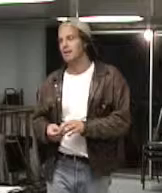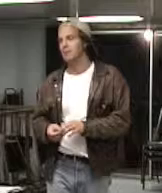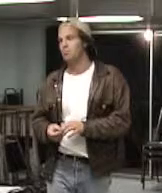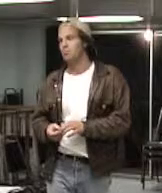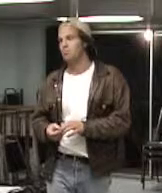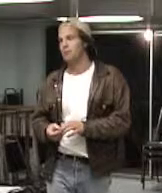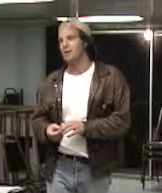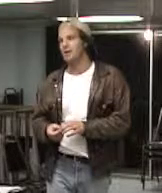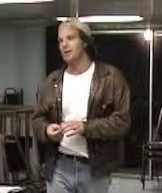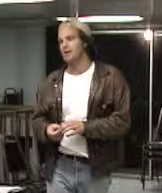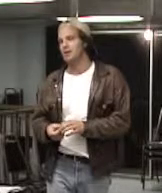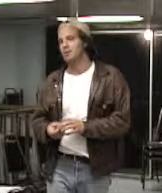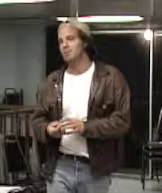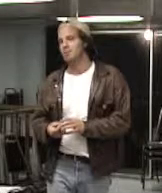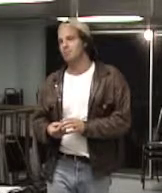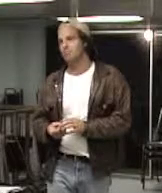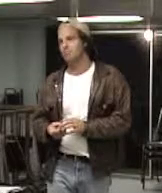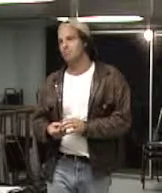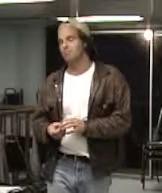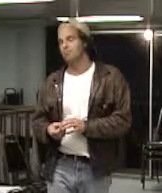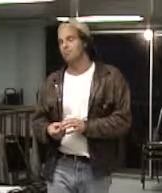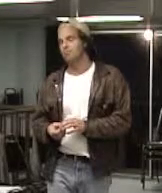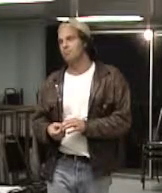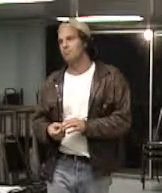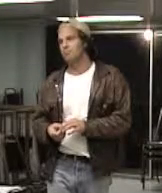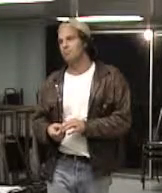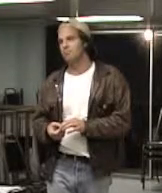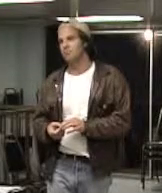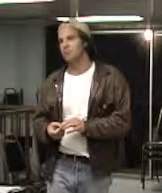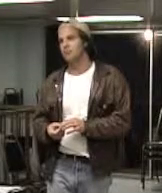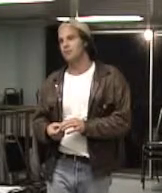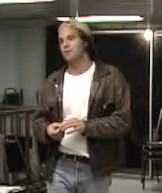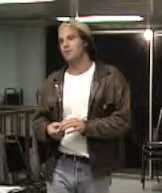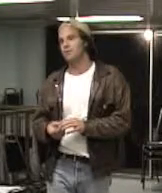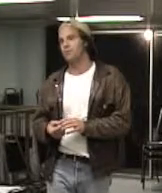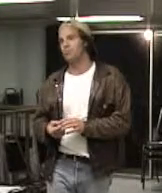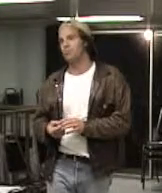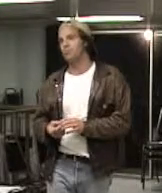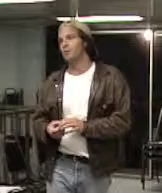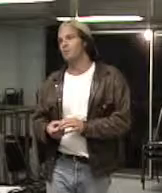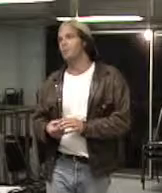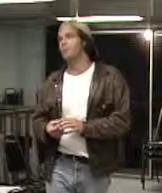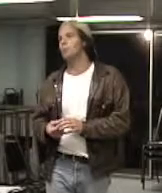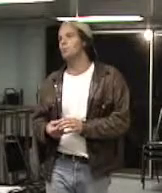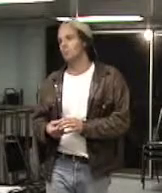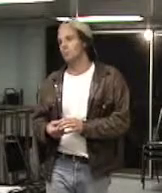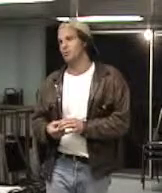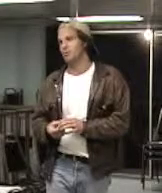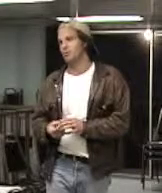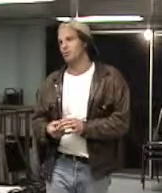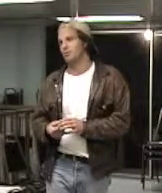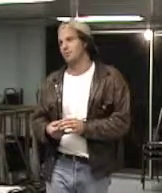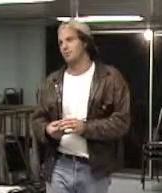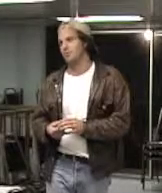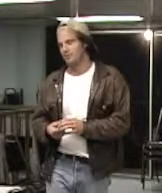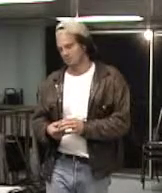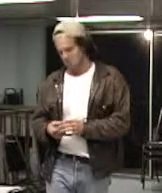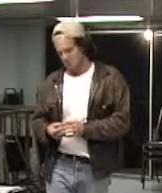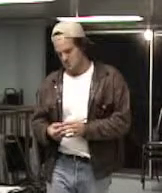It'll give you peace of mind. I wish I was just stealing purses. is a lot of You don't even have to spend a lot more. I'll tell you what we're giving to you. I'll tell